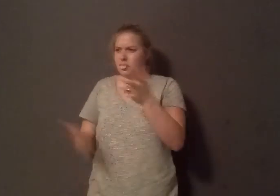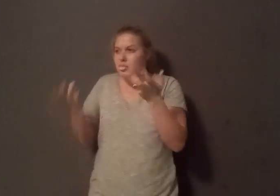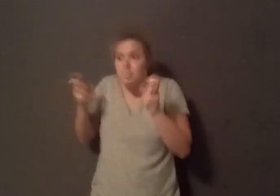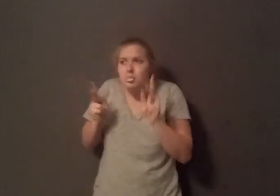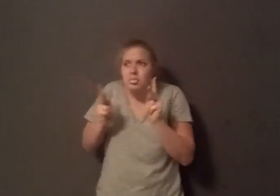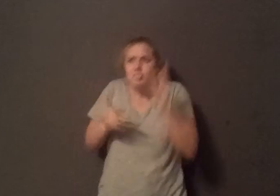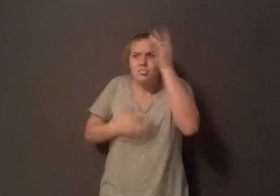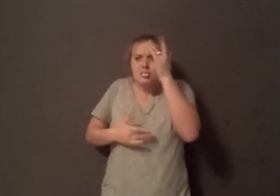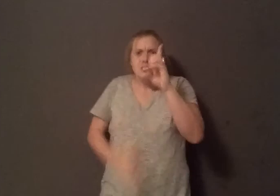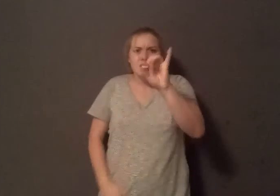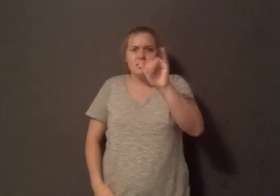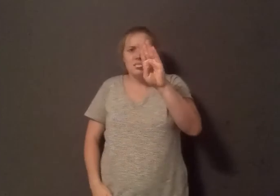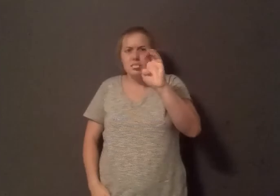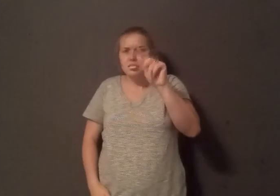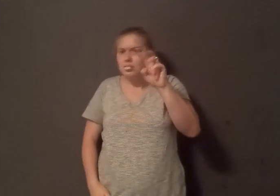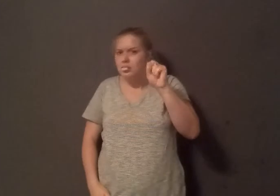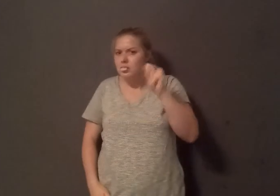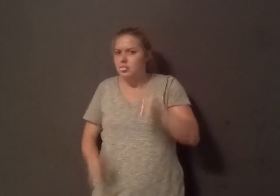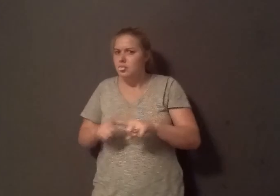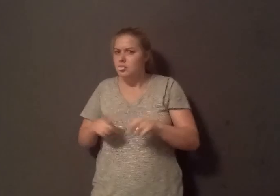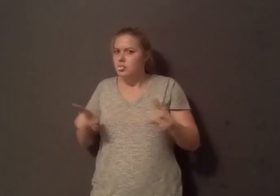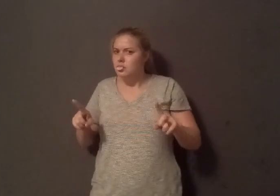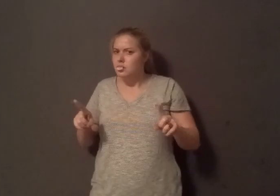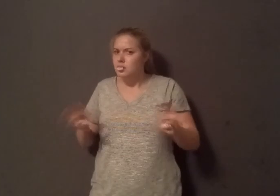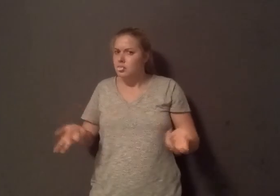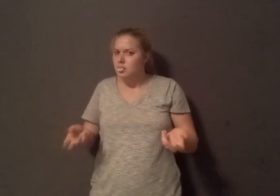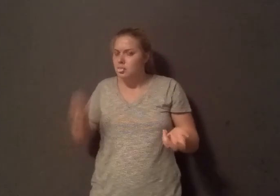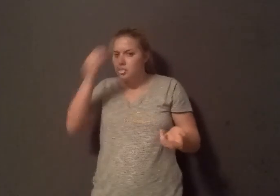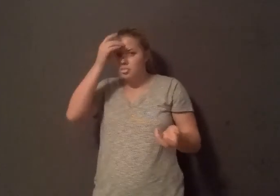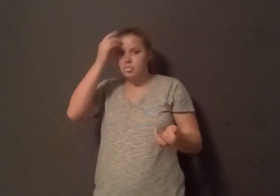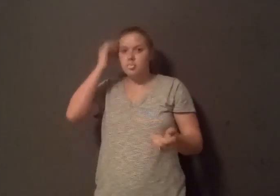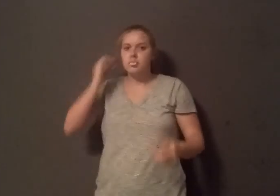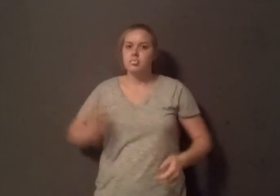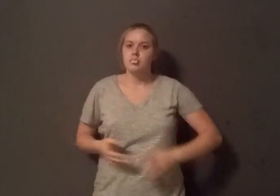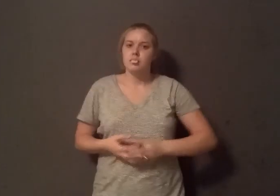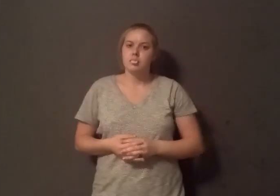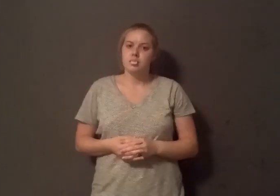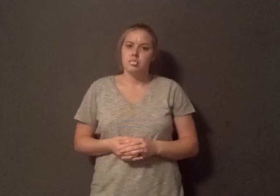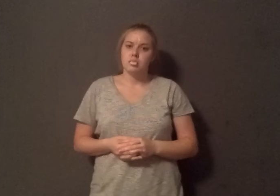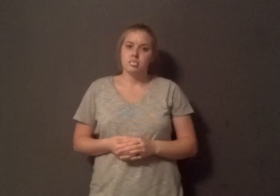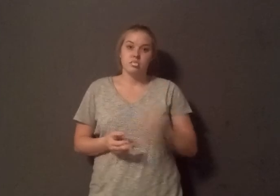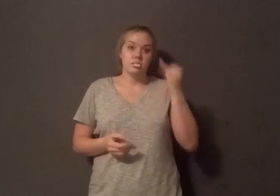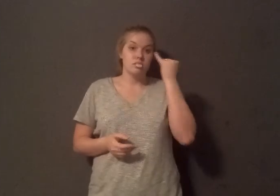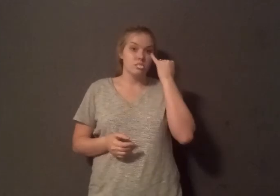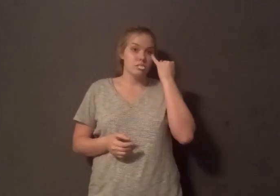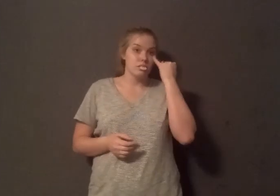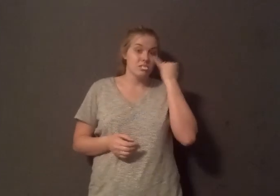then I saw multiple peer reviewed studies published on the National Institute of Health website showing that a low fat plant based diet was more than twice